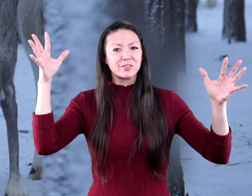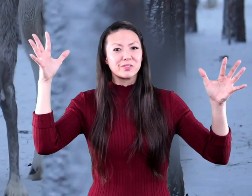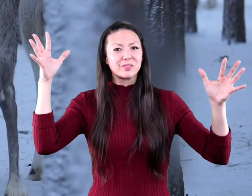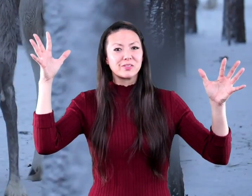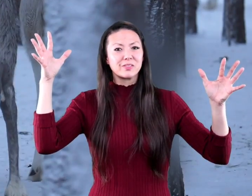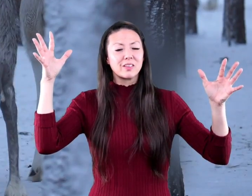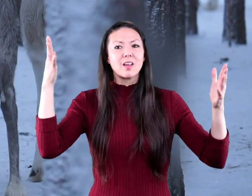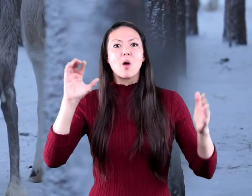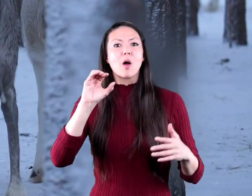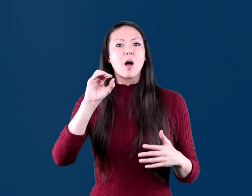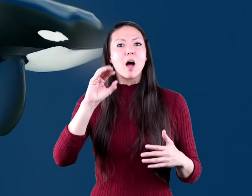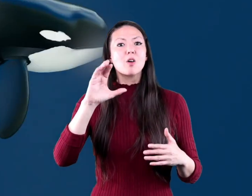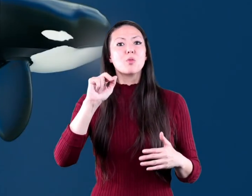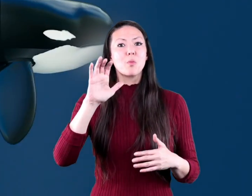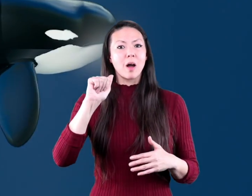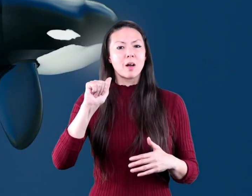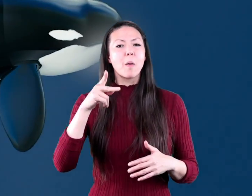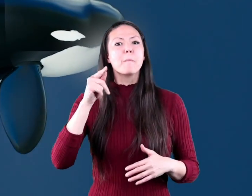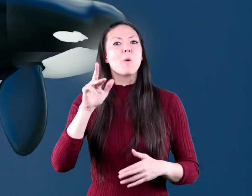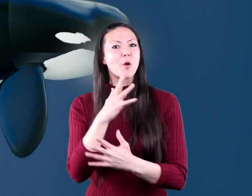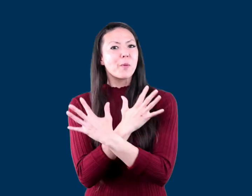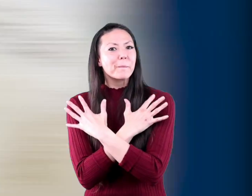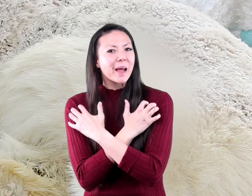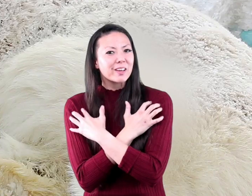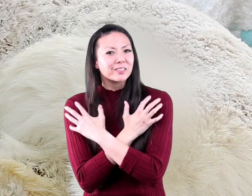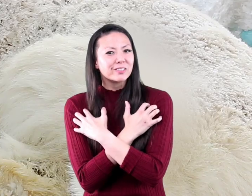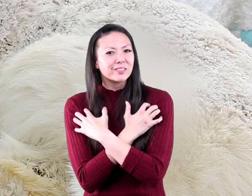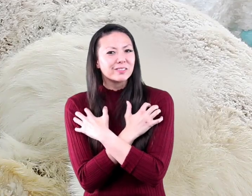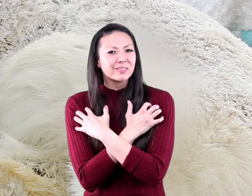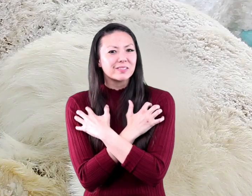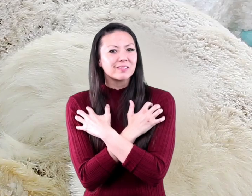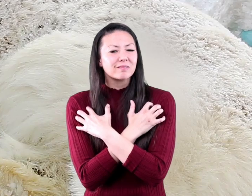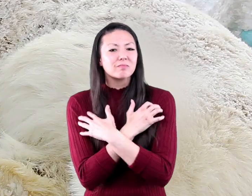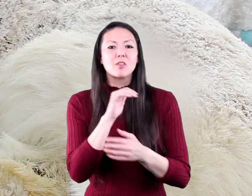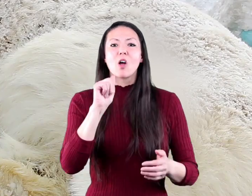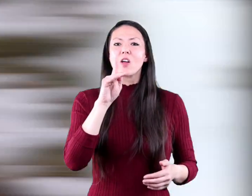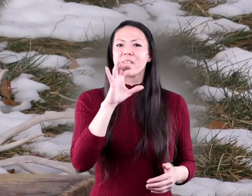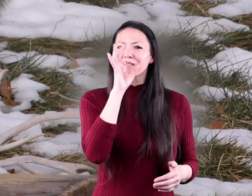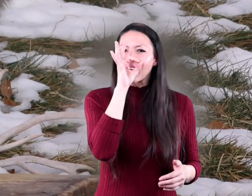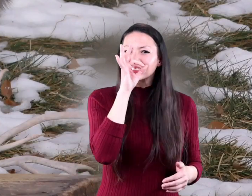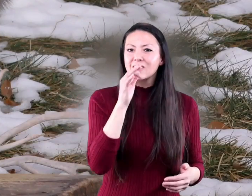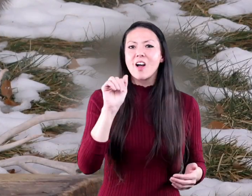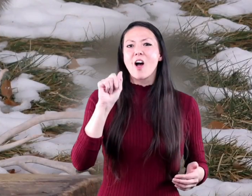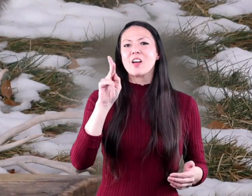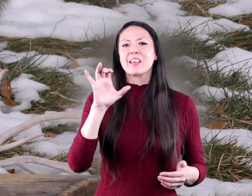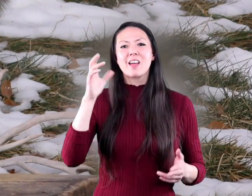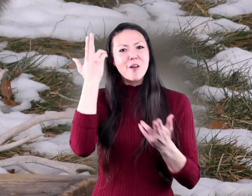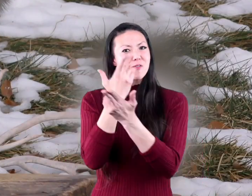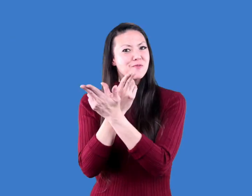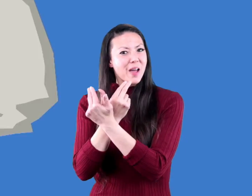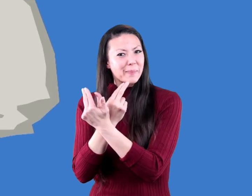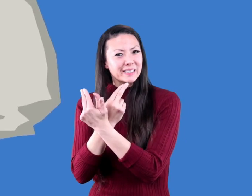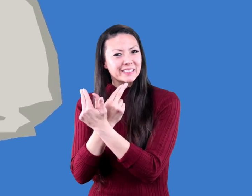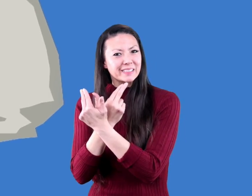orcas polar bears arctic fox arctic hares